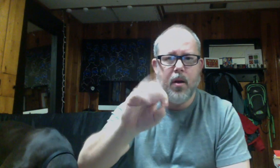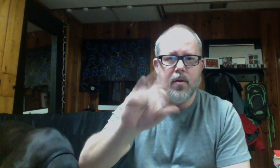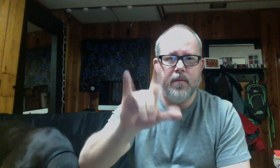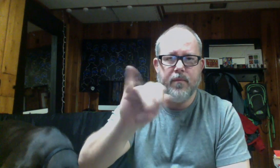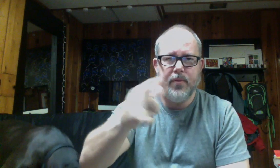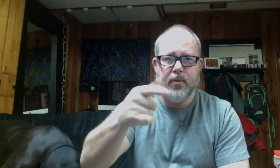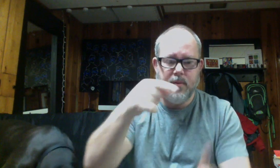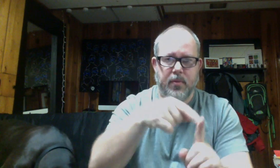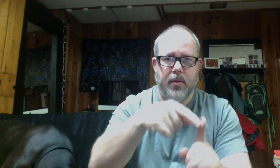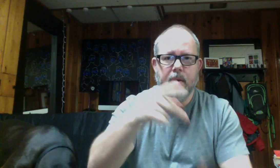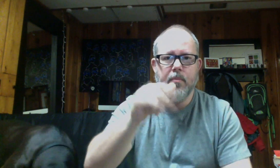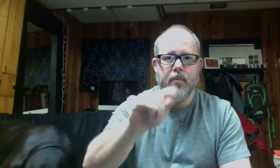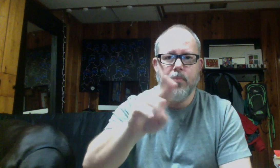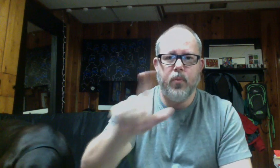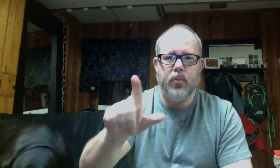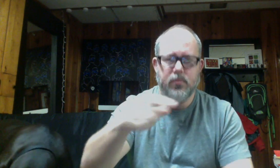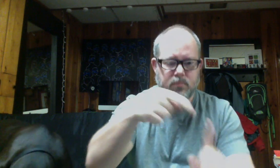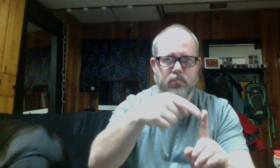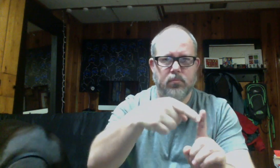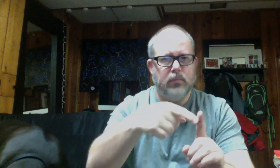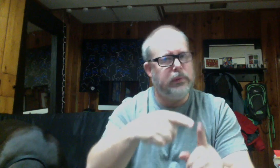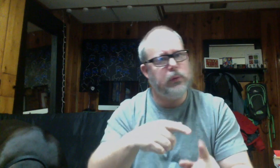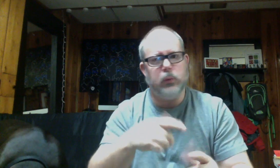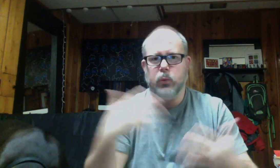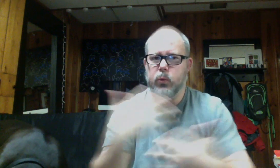Oh my god.